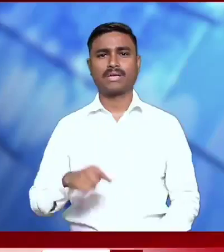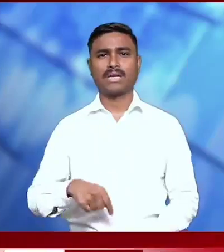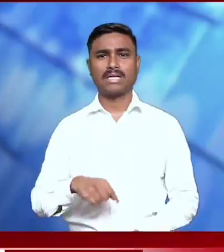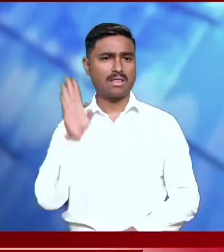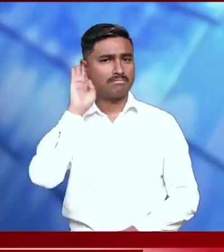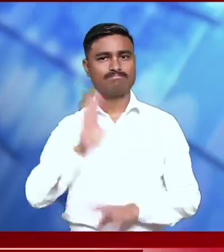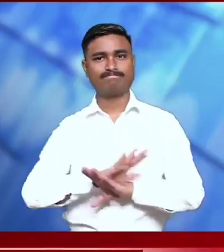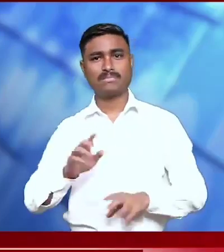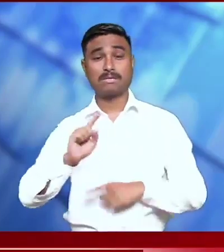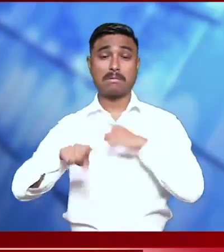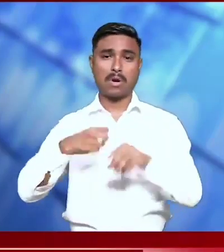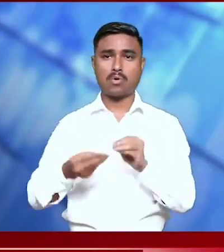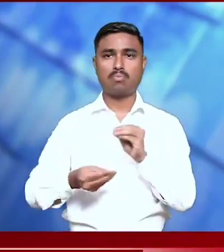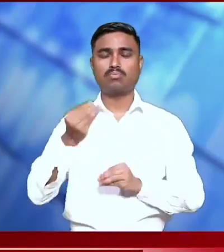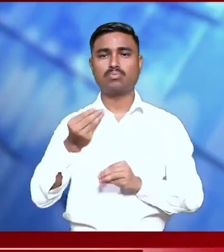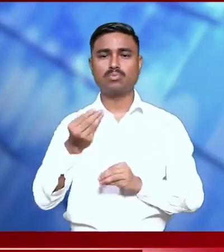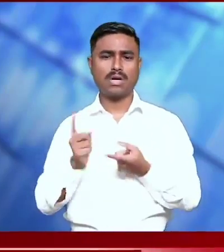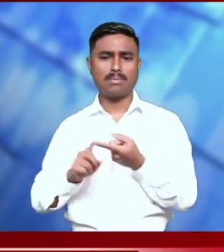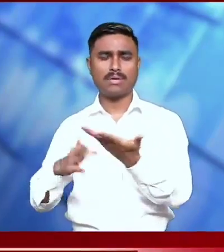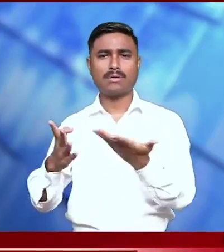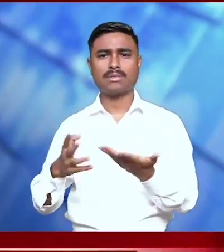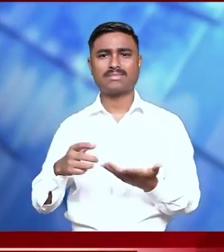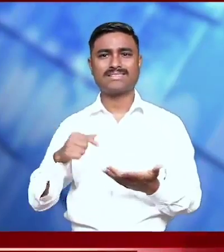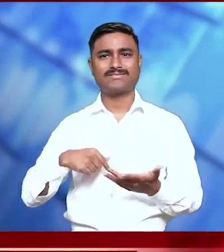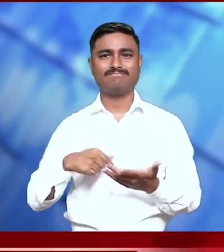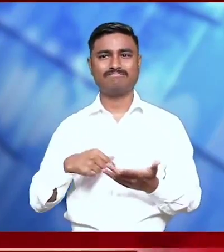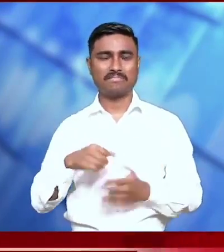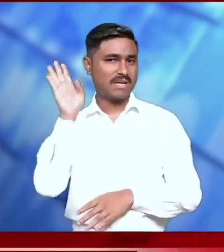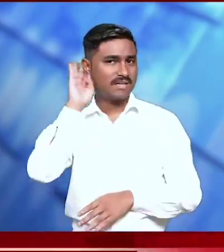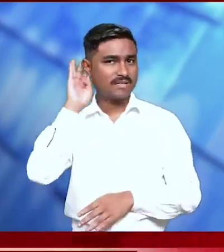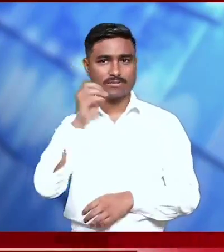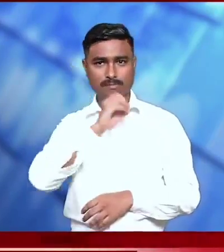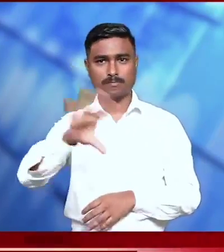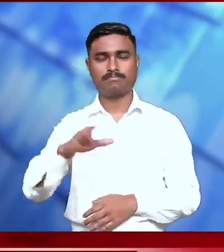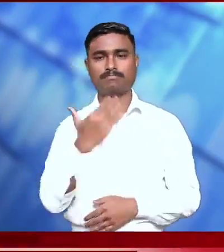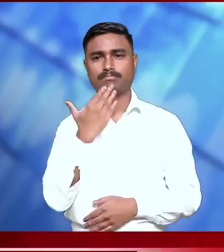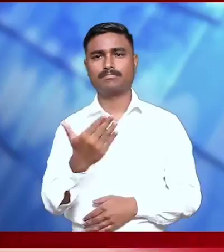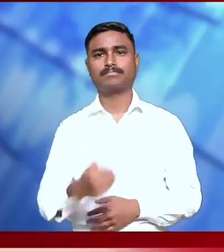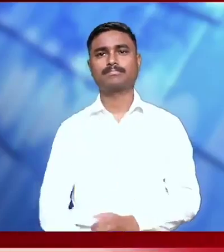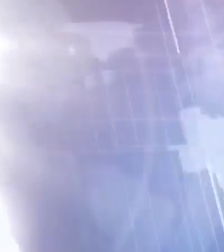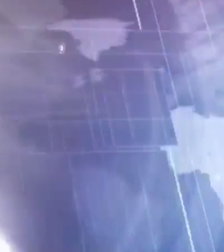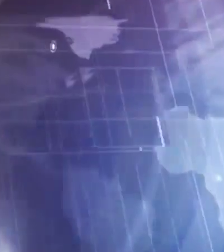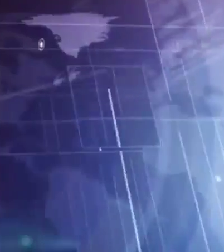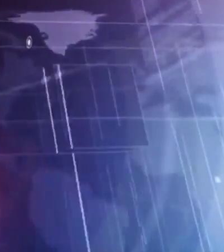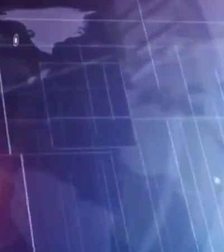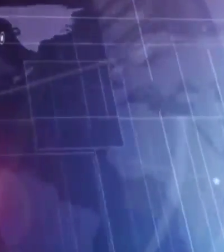That's much for today. We'll be back with more updates. Keep watching E News of IPR Department. Thank you.